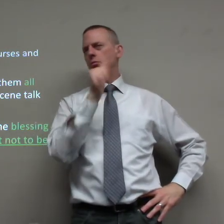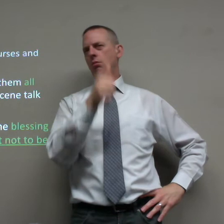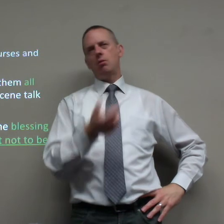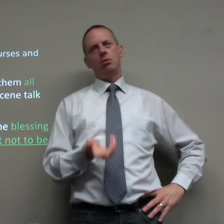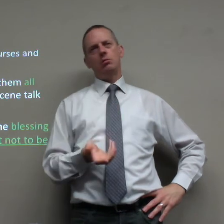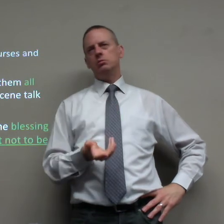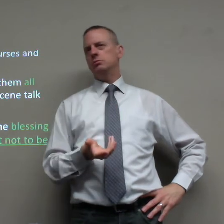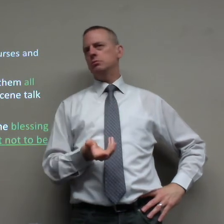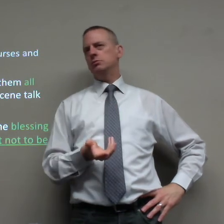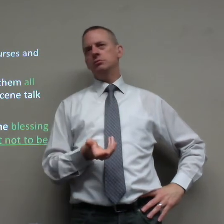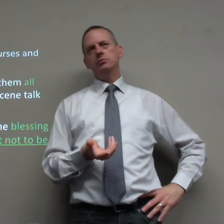you shouldn't talk like that